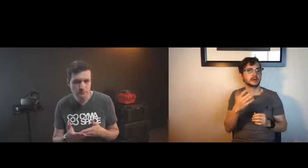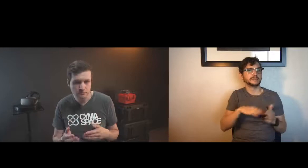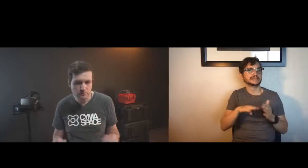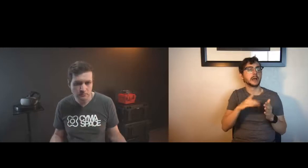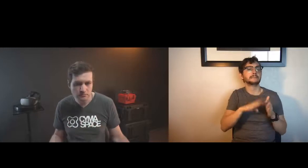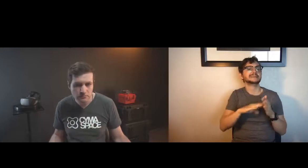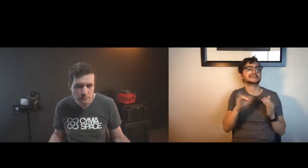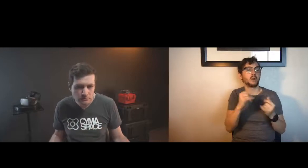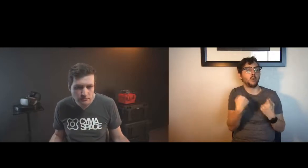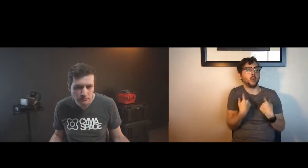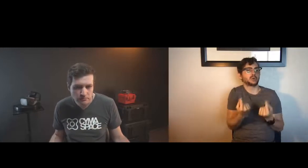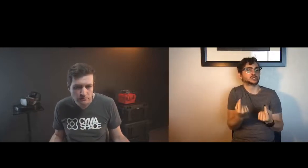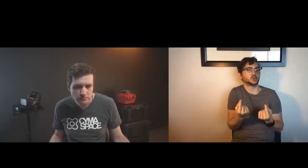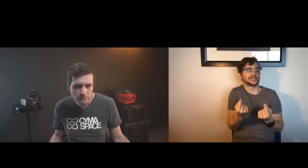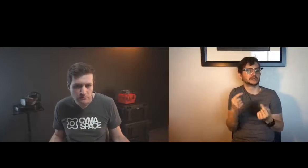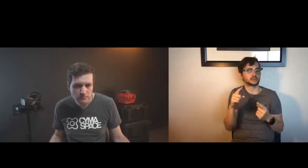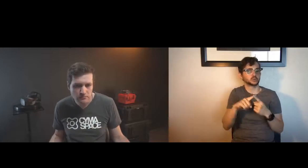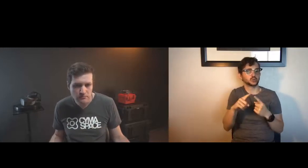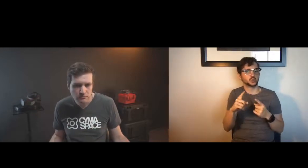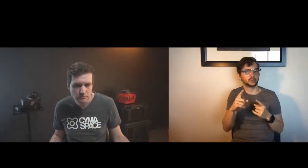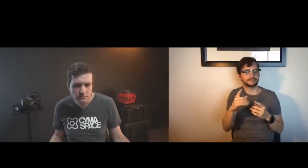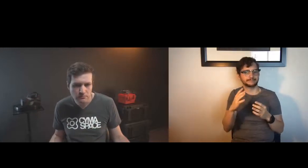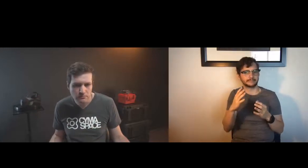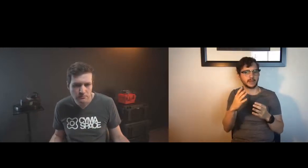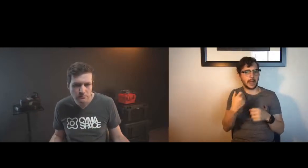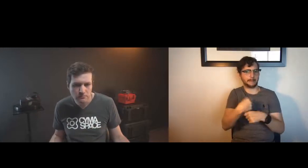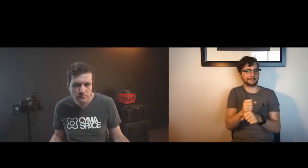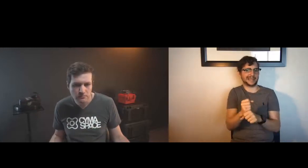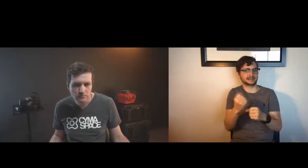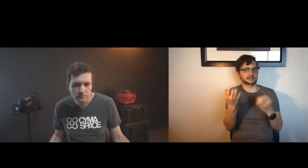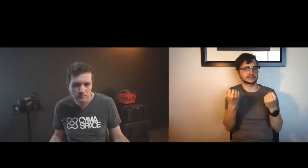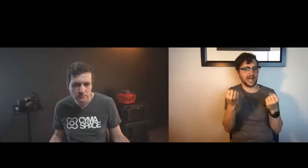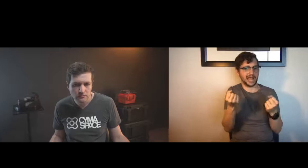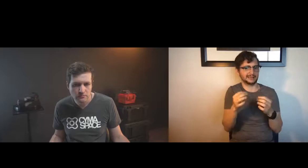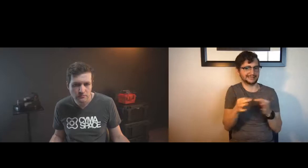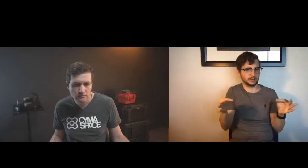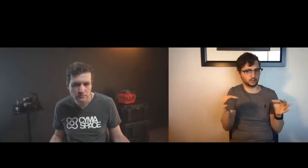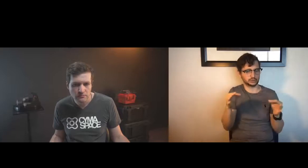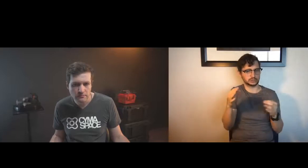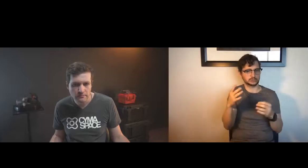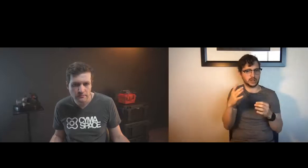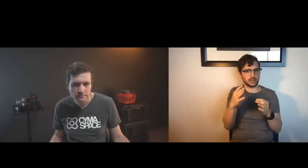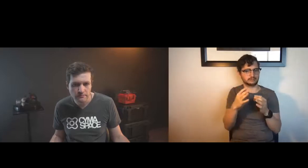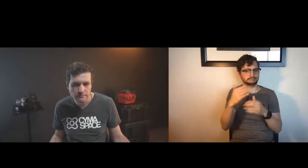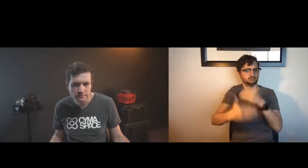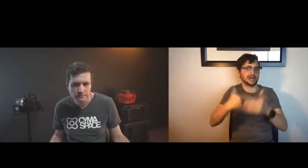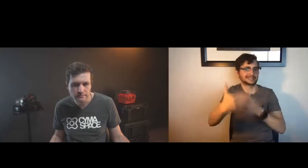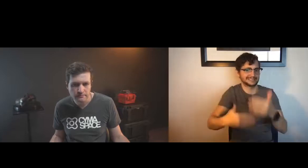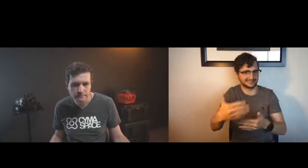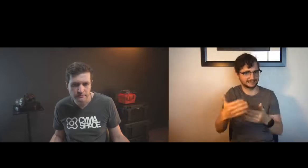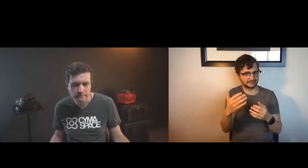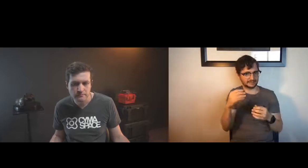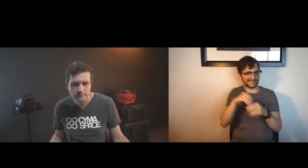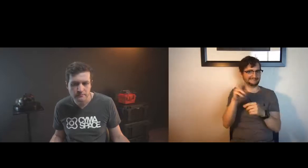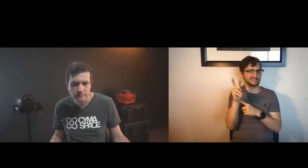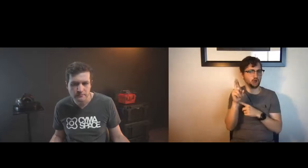i think to restate it's like i think the person's asking what are people doing to